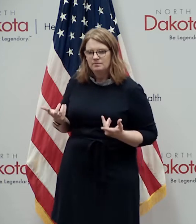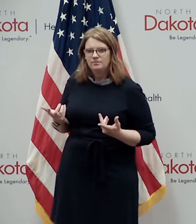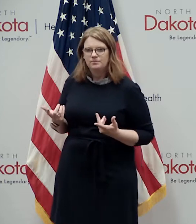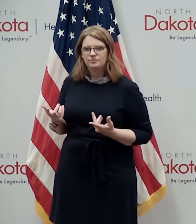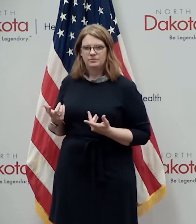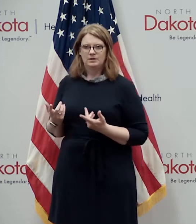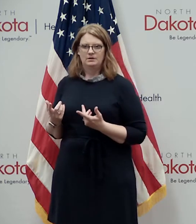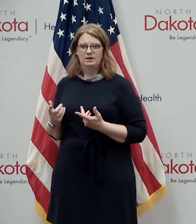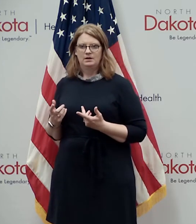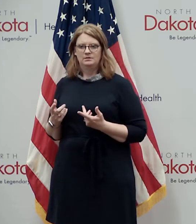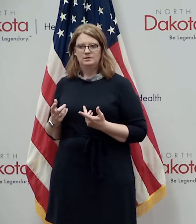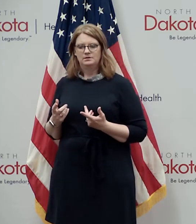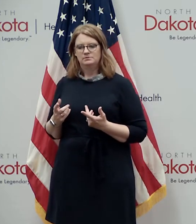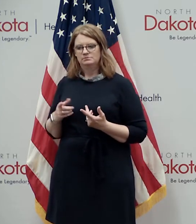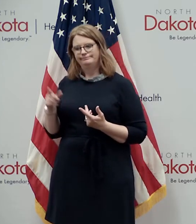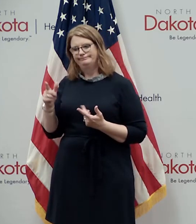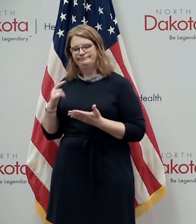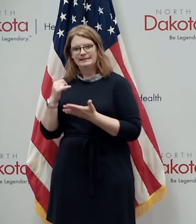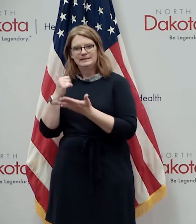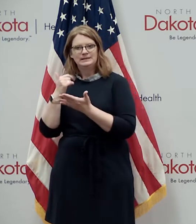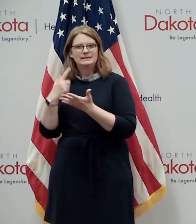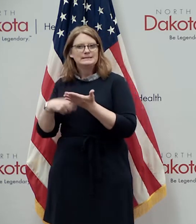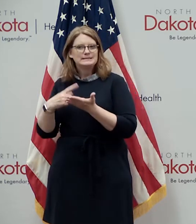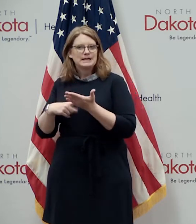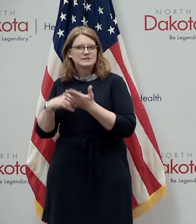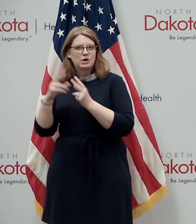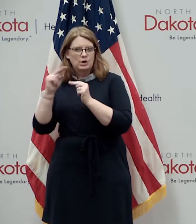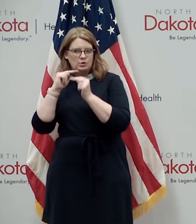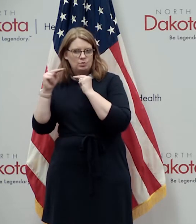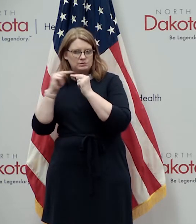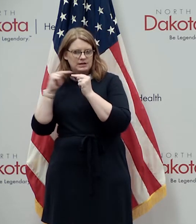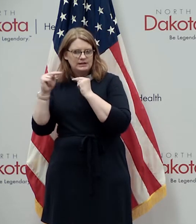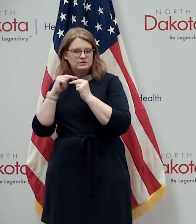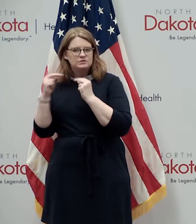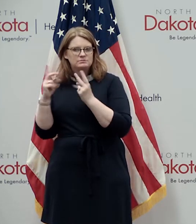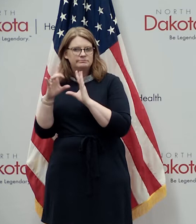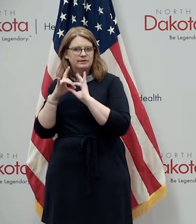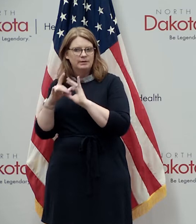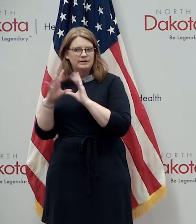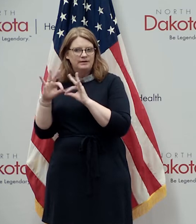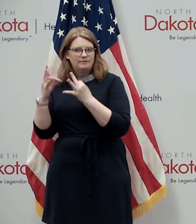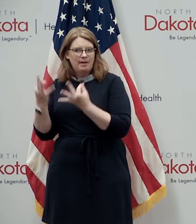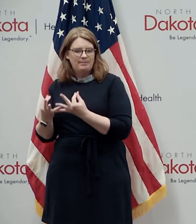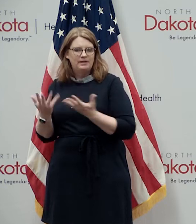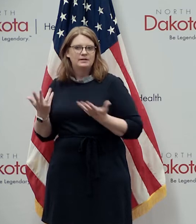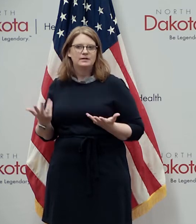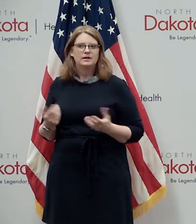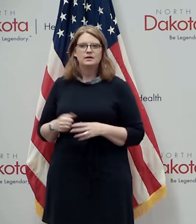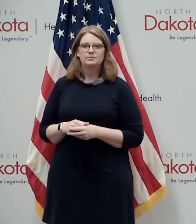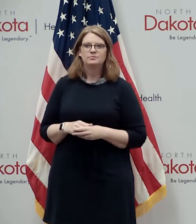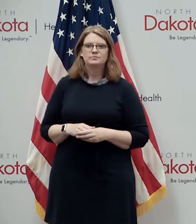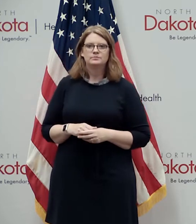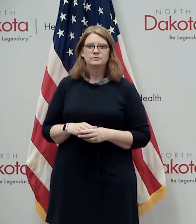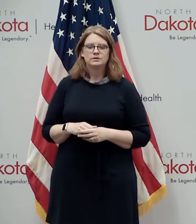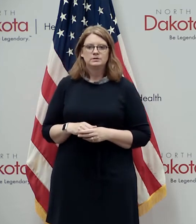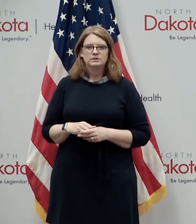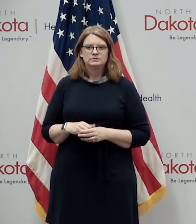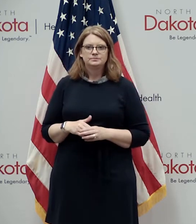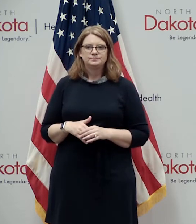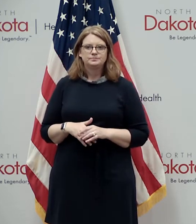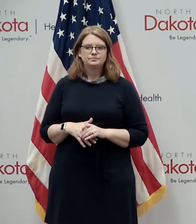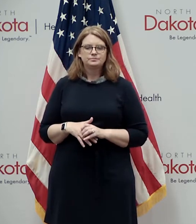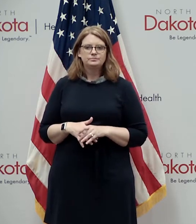in your discussions or negotiations with the facilities where your family members they may be living and of course if you need to